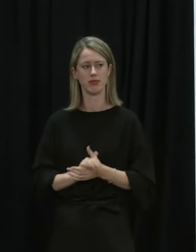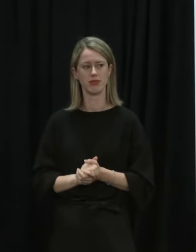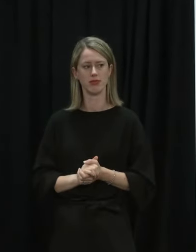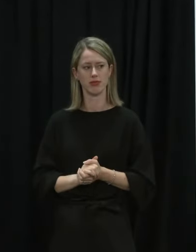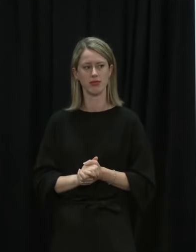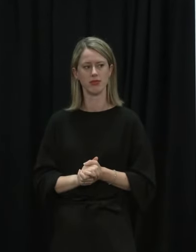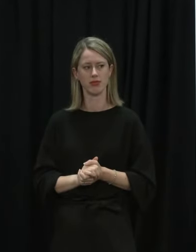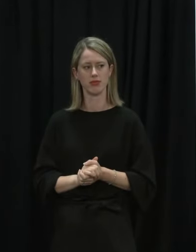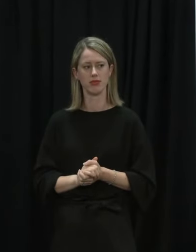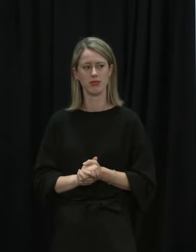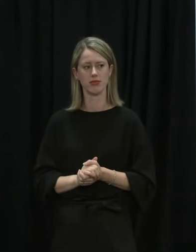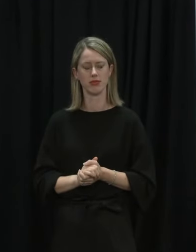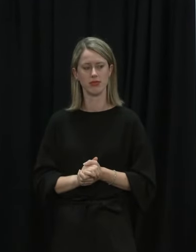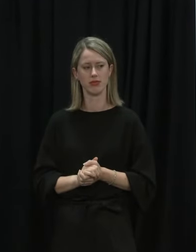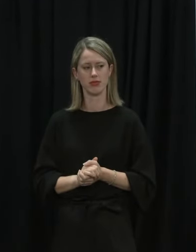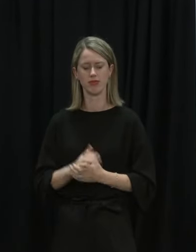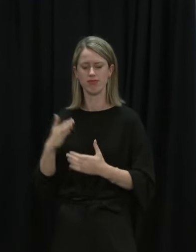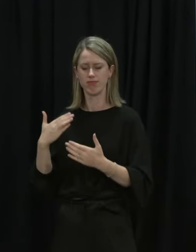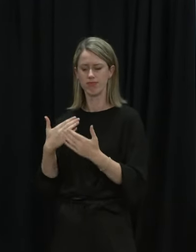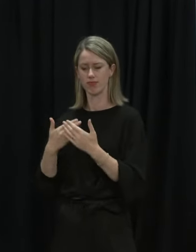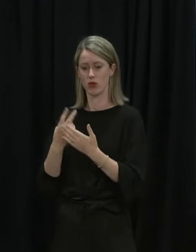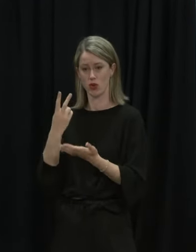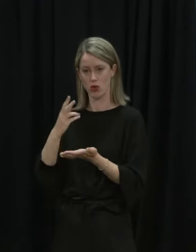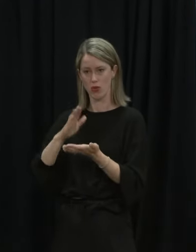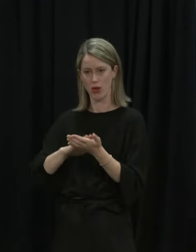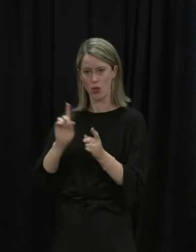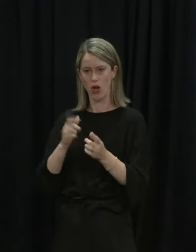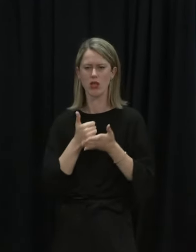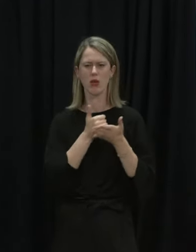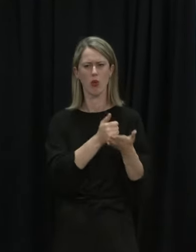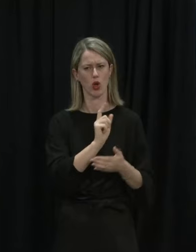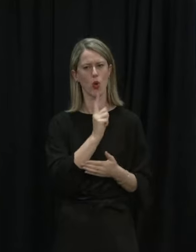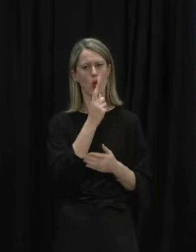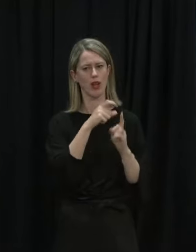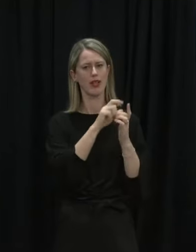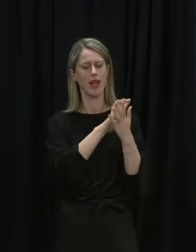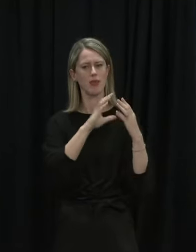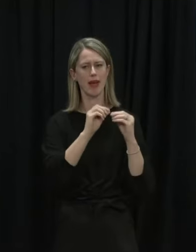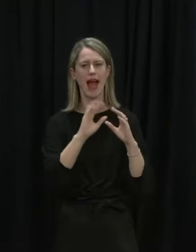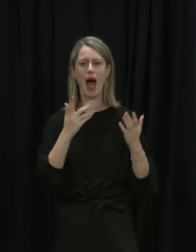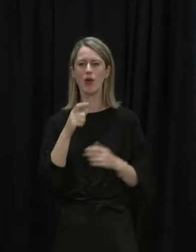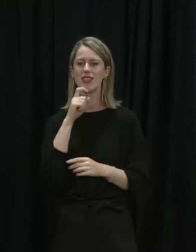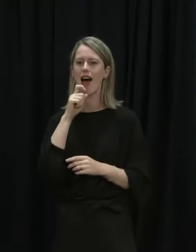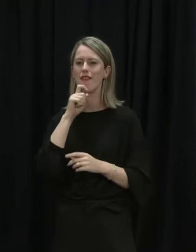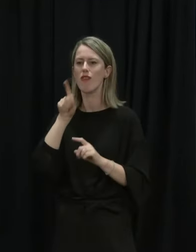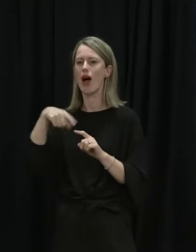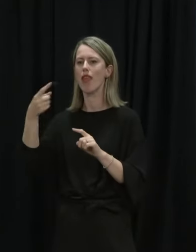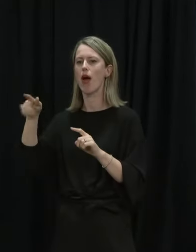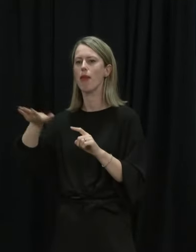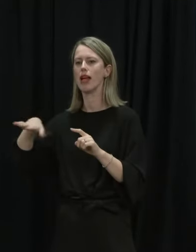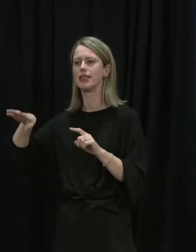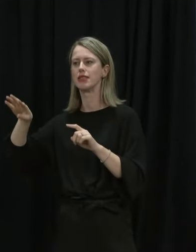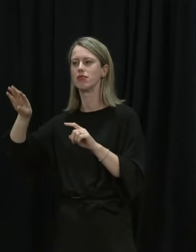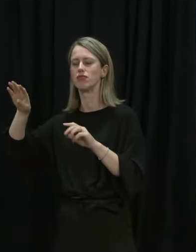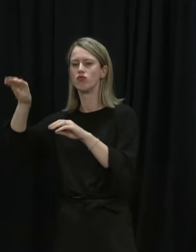one of the things we've been doing, obviously, for the last two months is supporting the Auckland DHBs with staff coming from around the country.